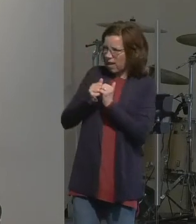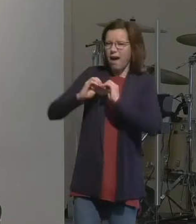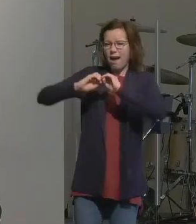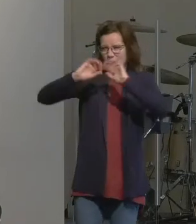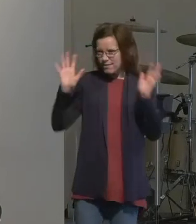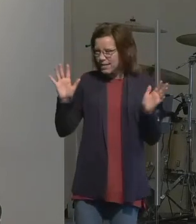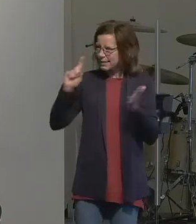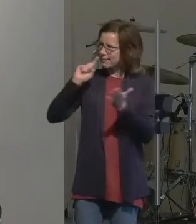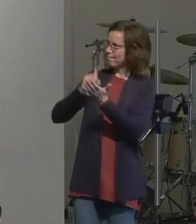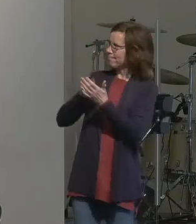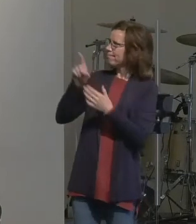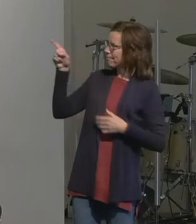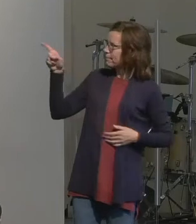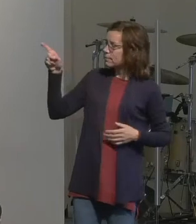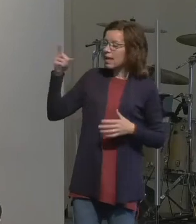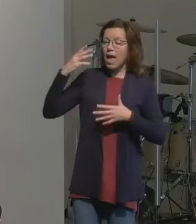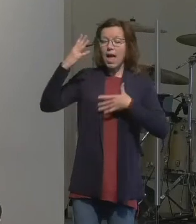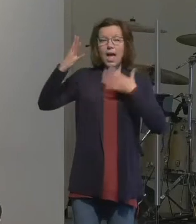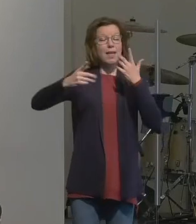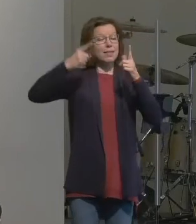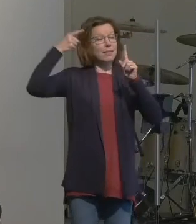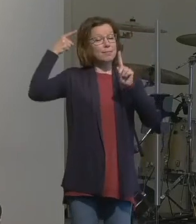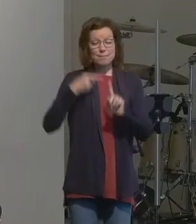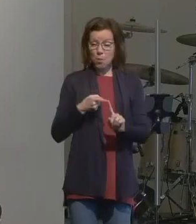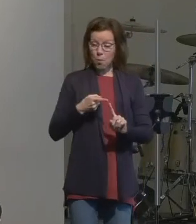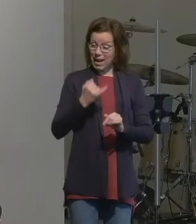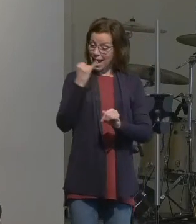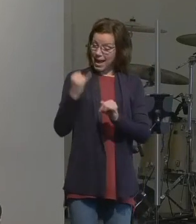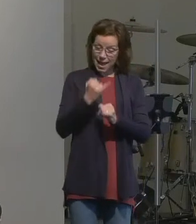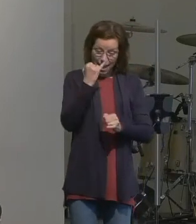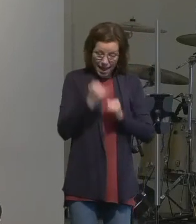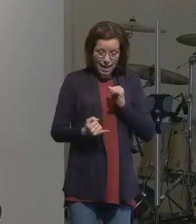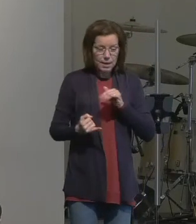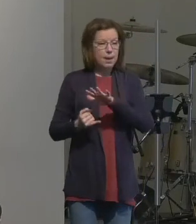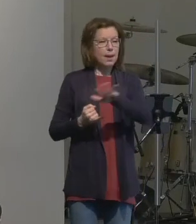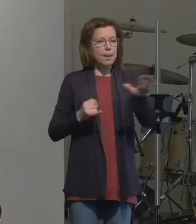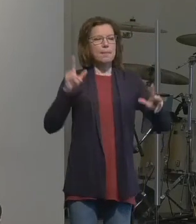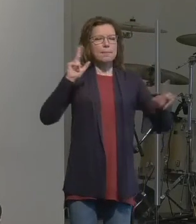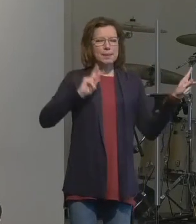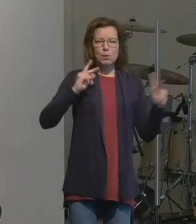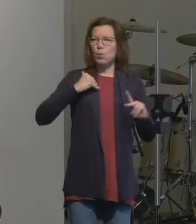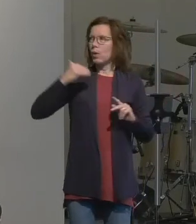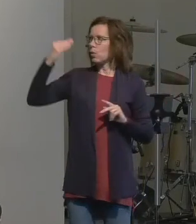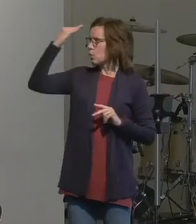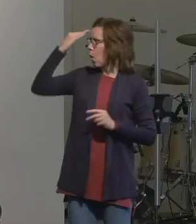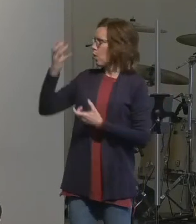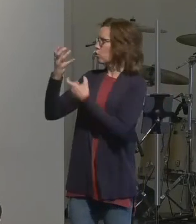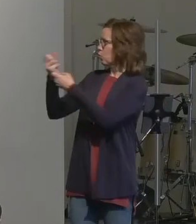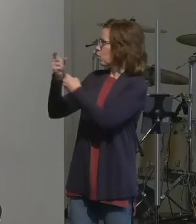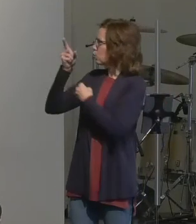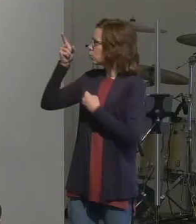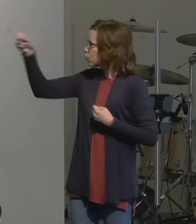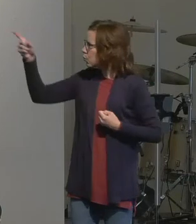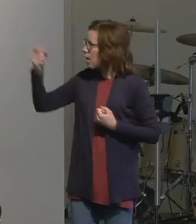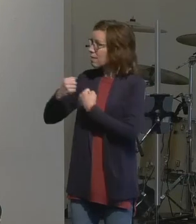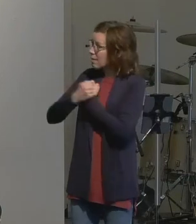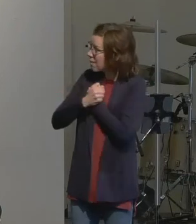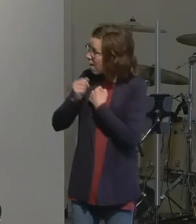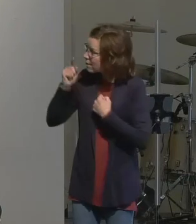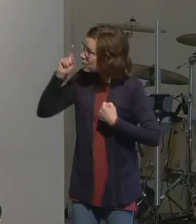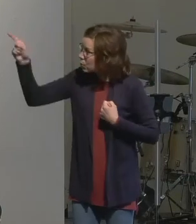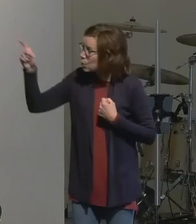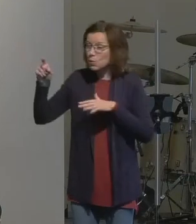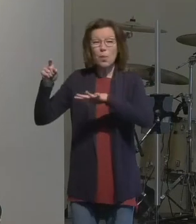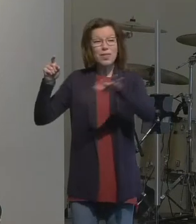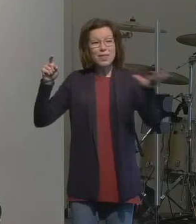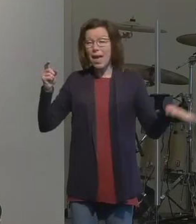and at the end of it all Lord let others come to know you let others come to love you and engage you in a way that will allow them too